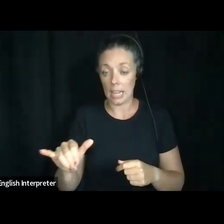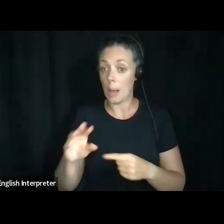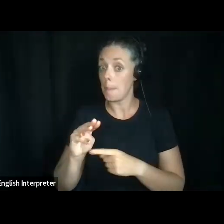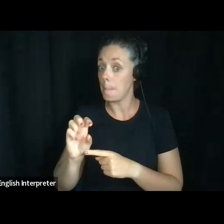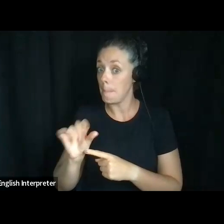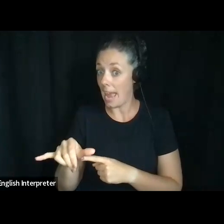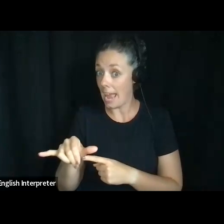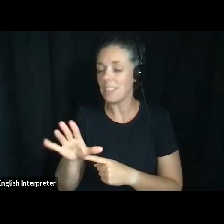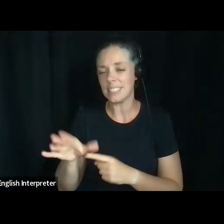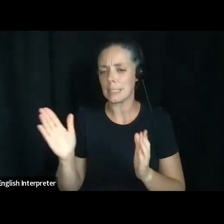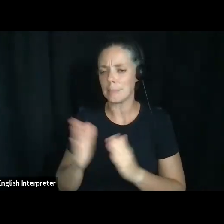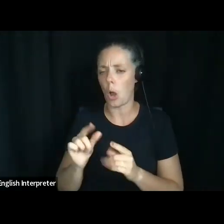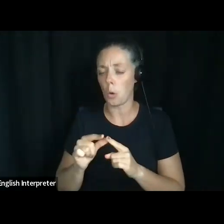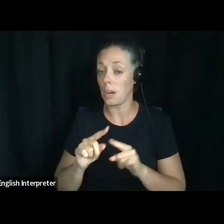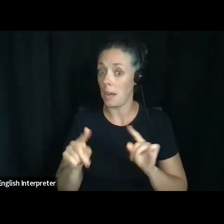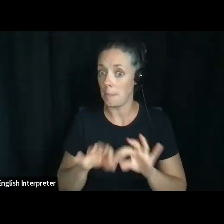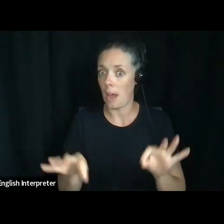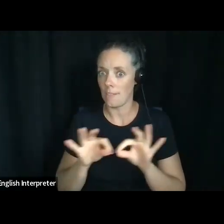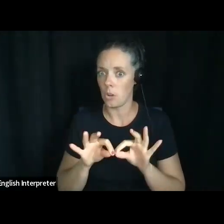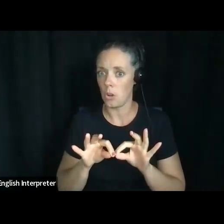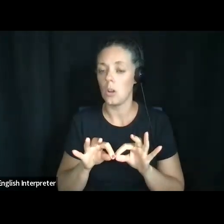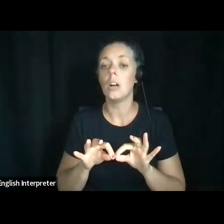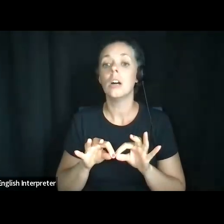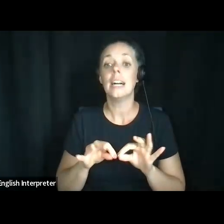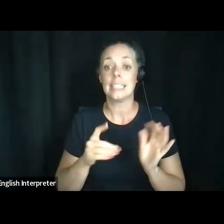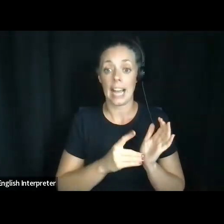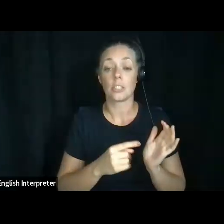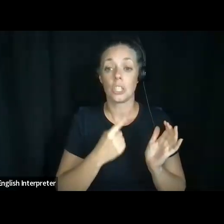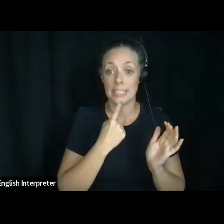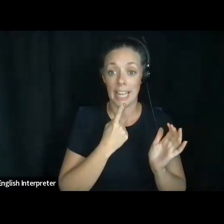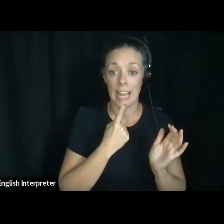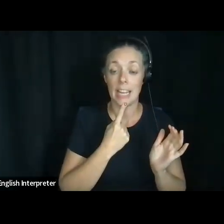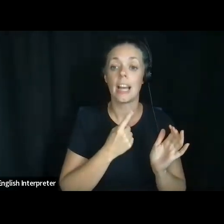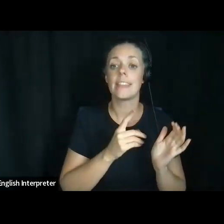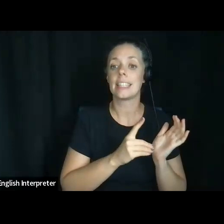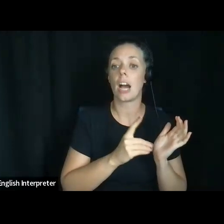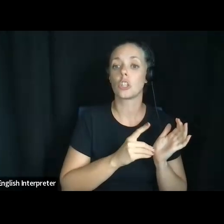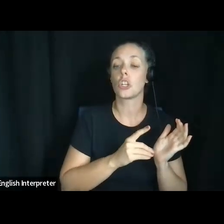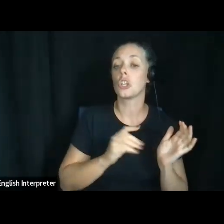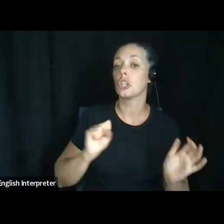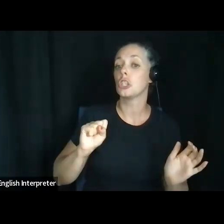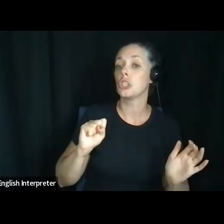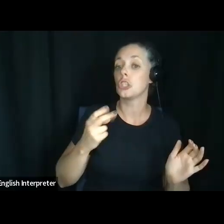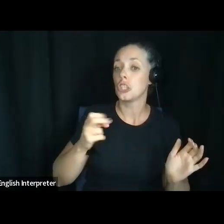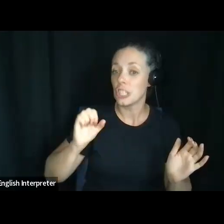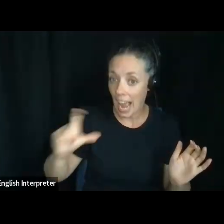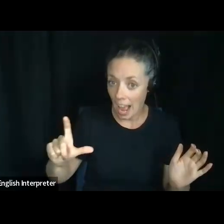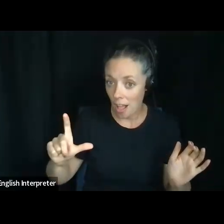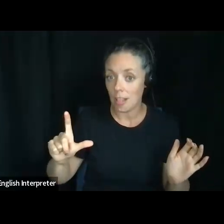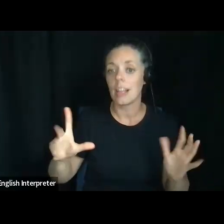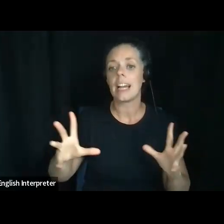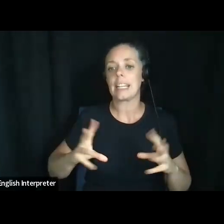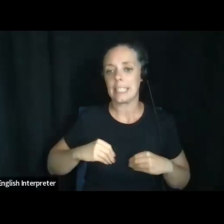I named Caitlin is my agent in a power of attorney, the law says the doctor shall accept consent from Kate, from Caitlin.